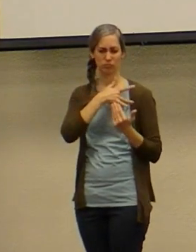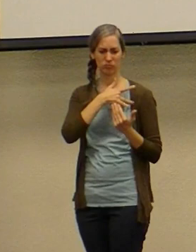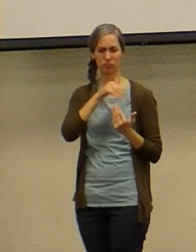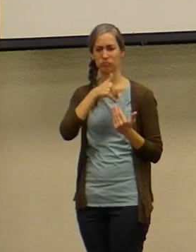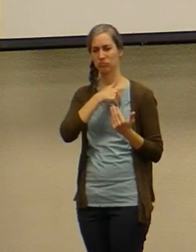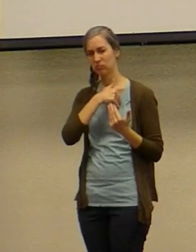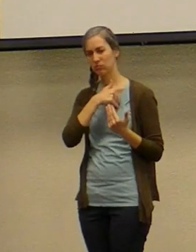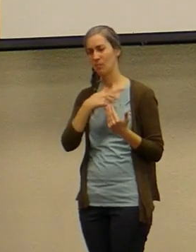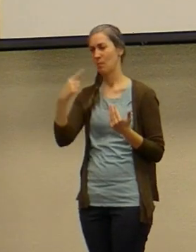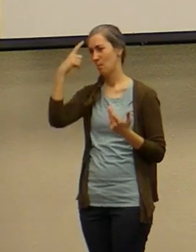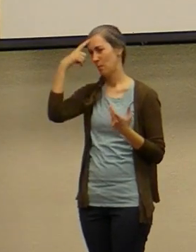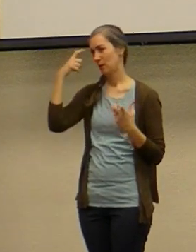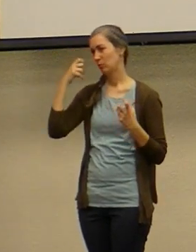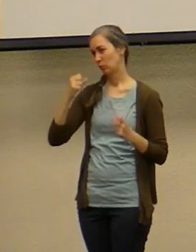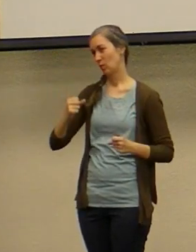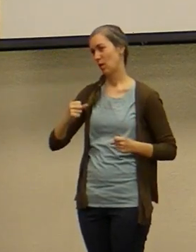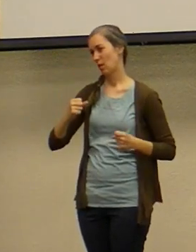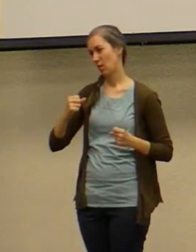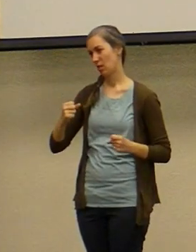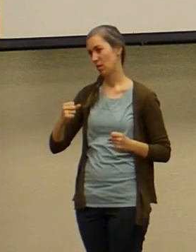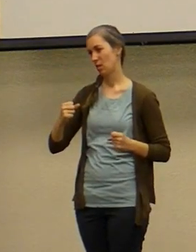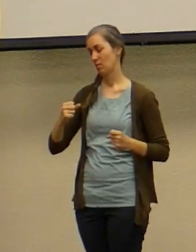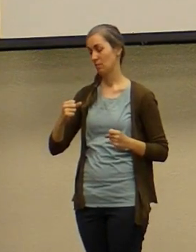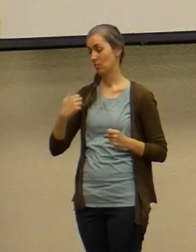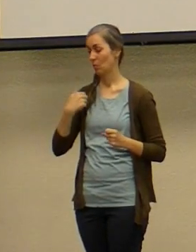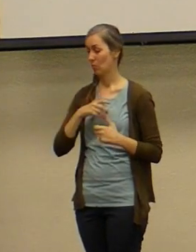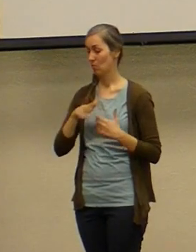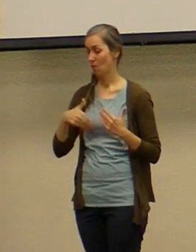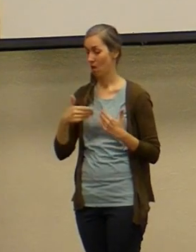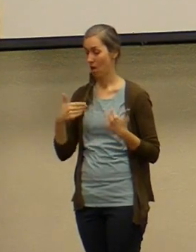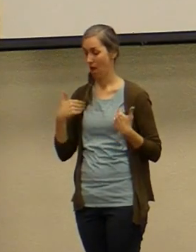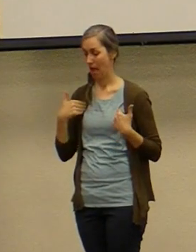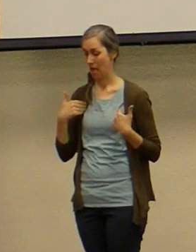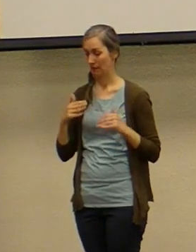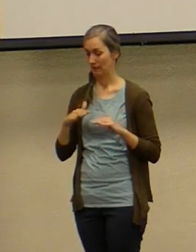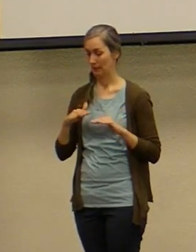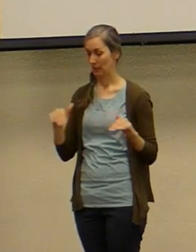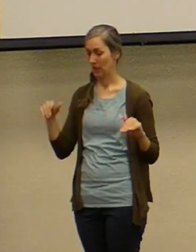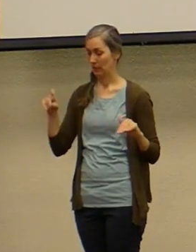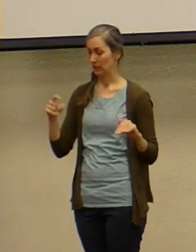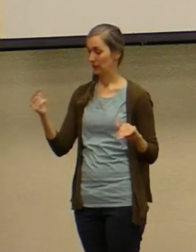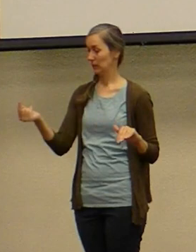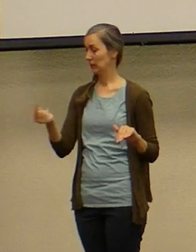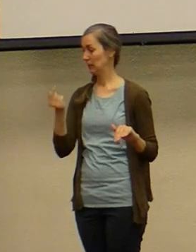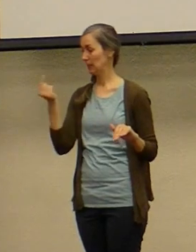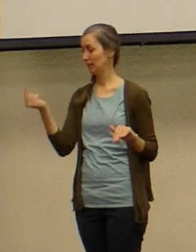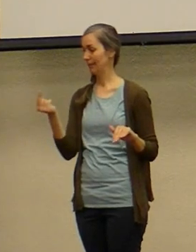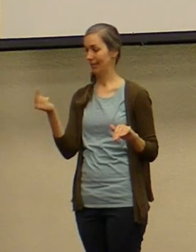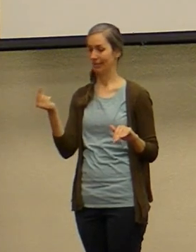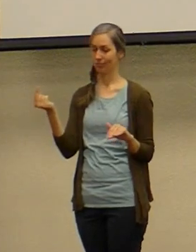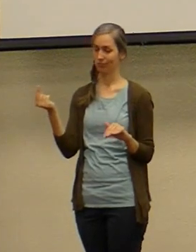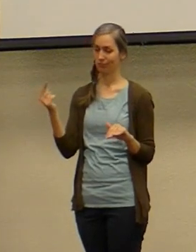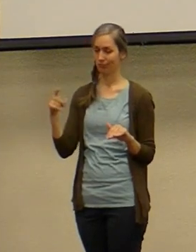heart soul mind and strength all of us have a child that needs something that needs answers